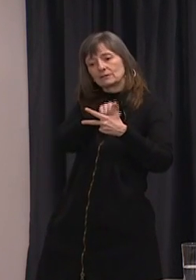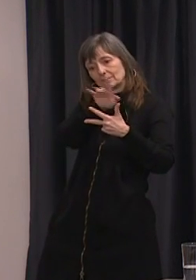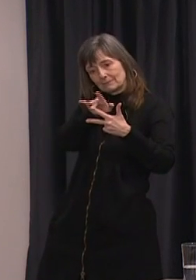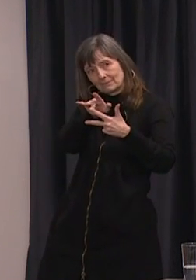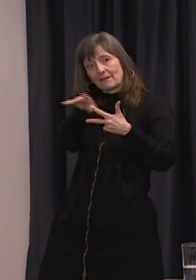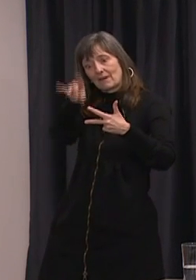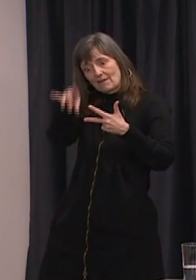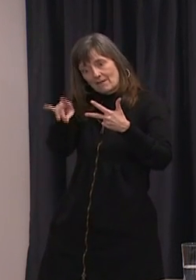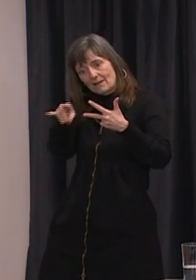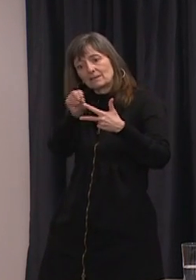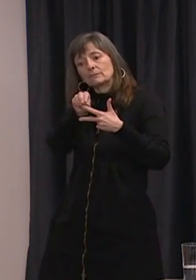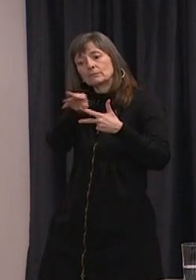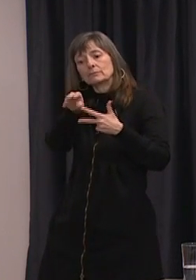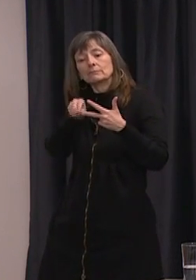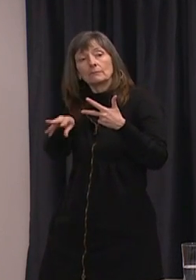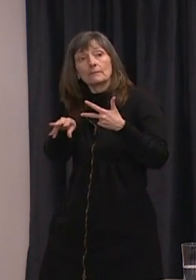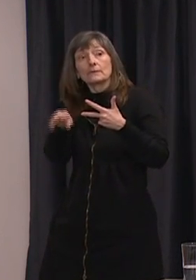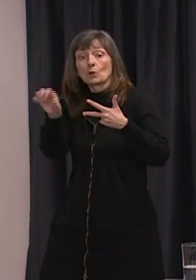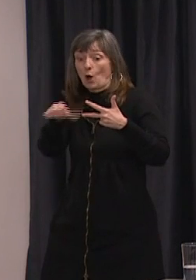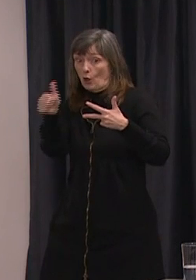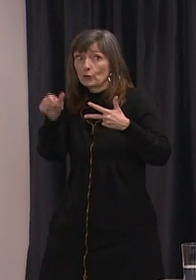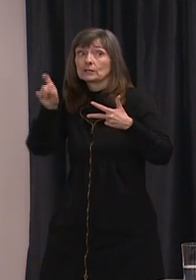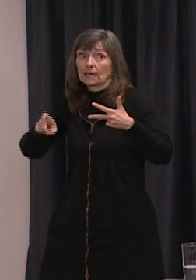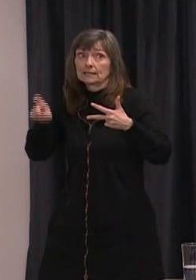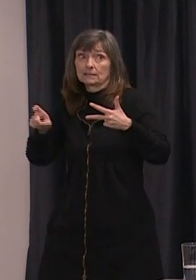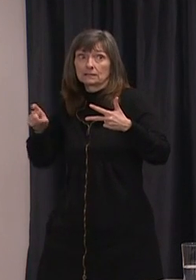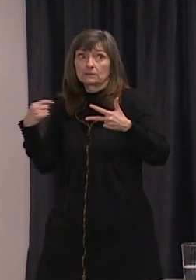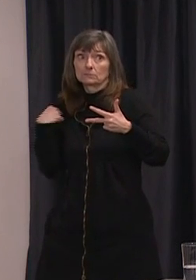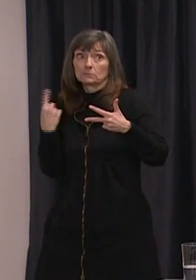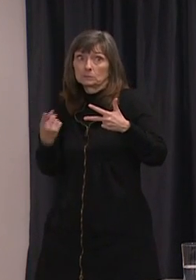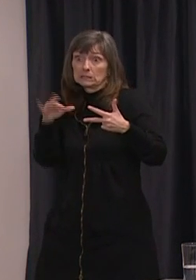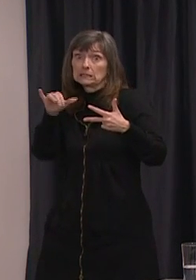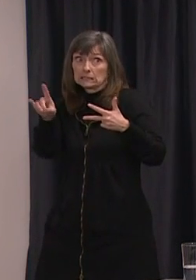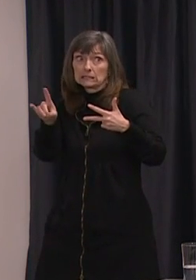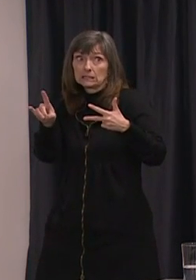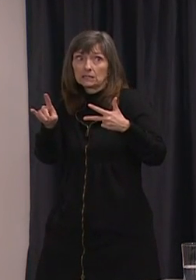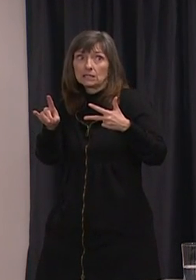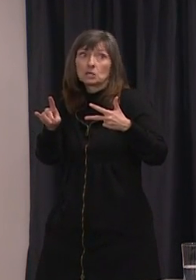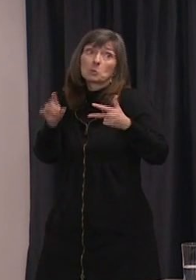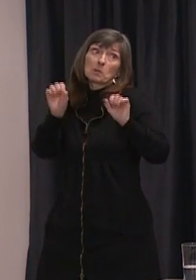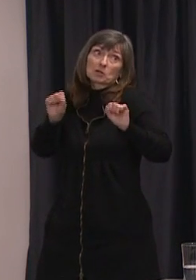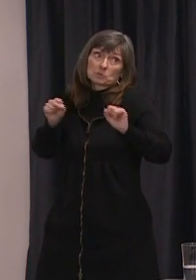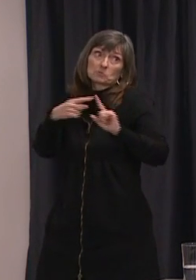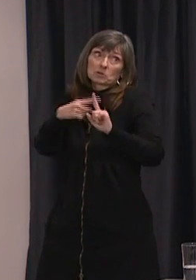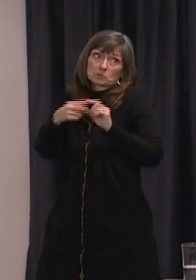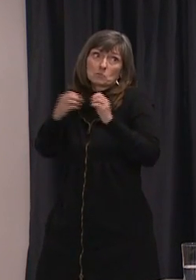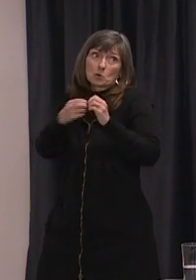There have been other people tested in relation to this case so we may see more positive cases.